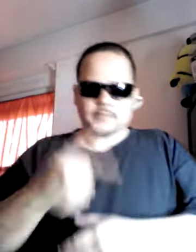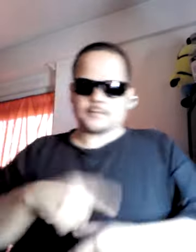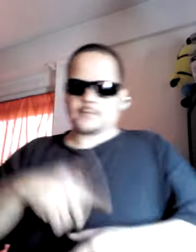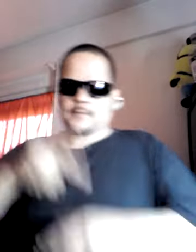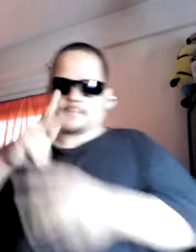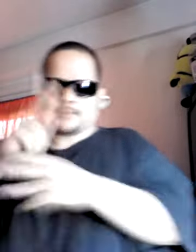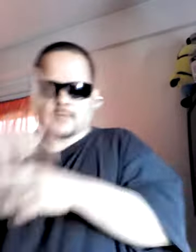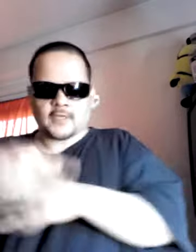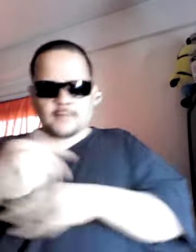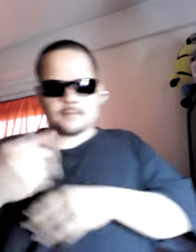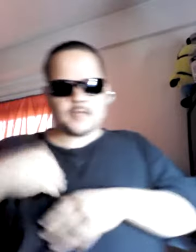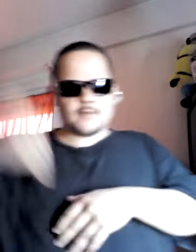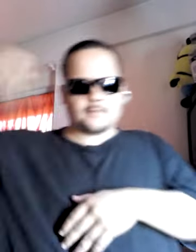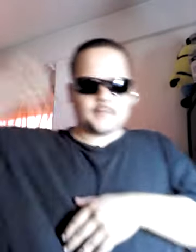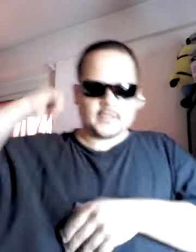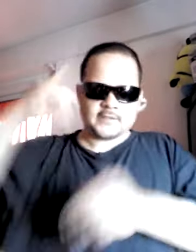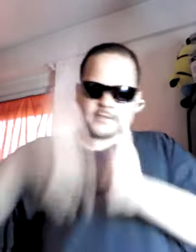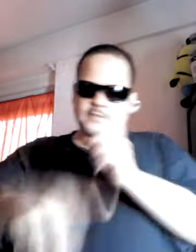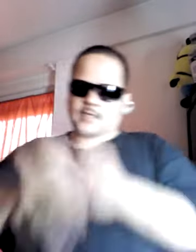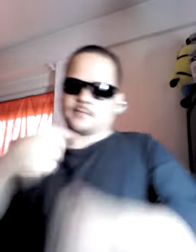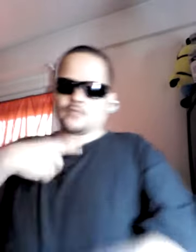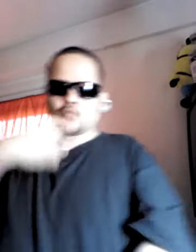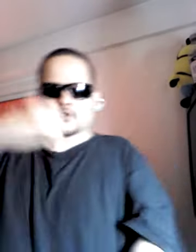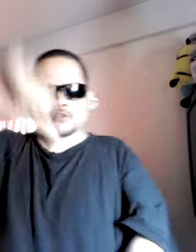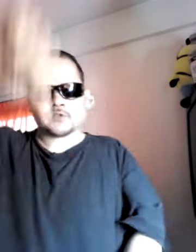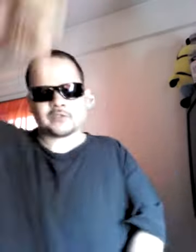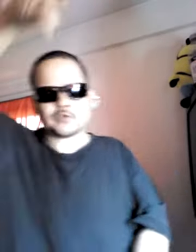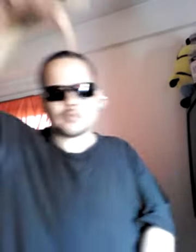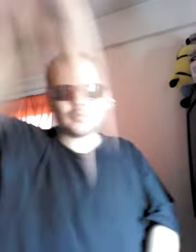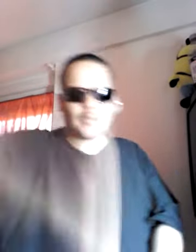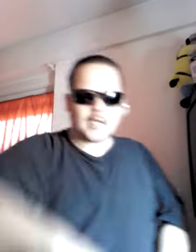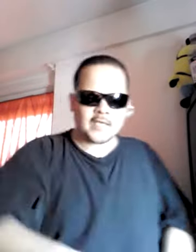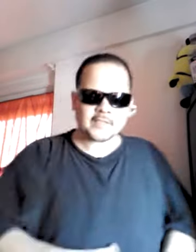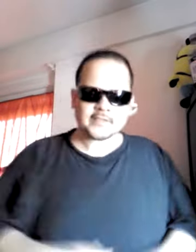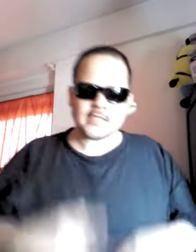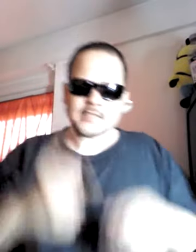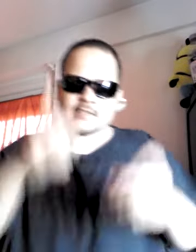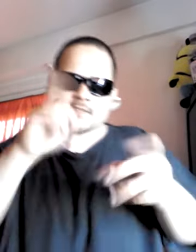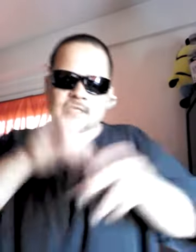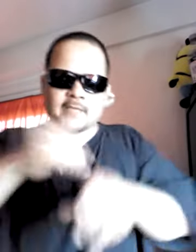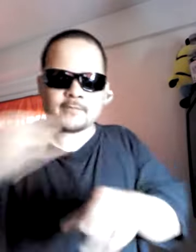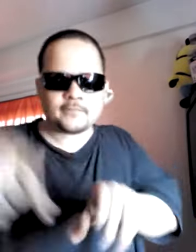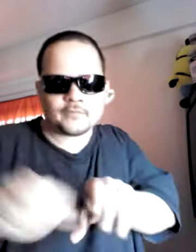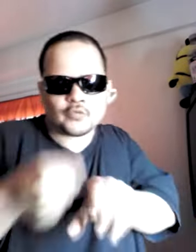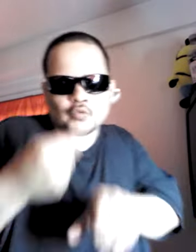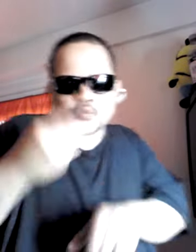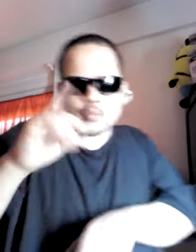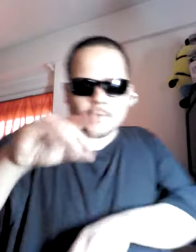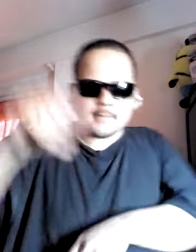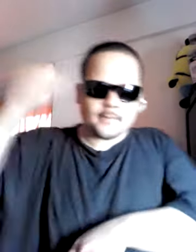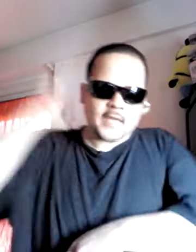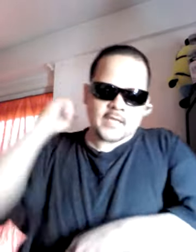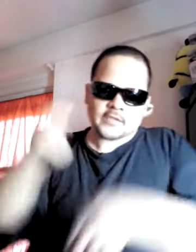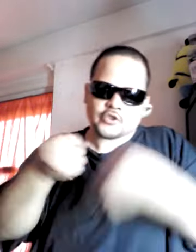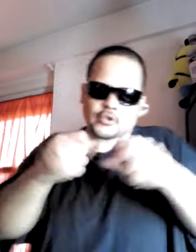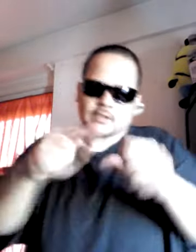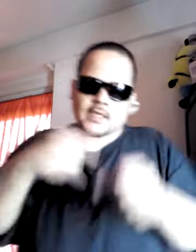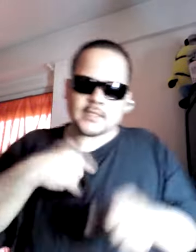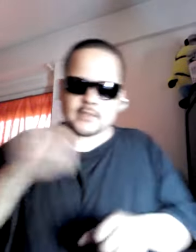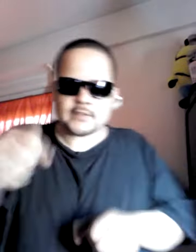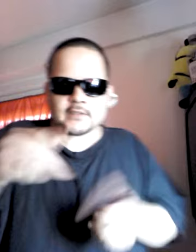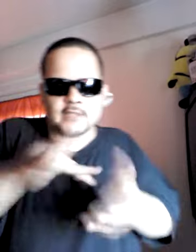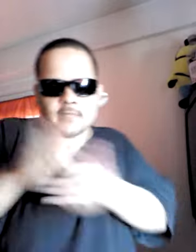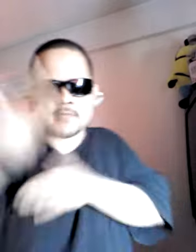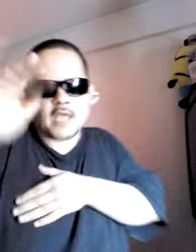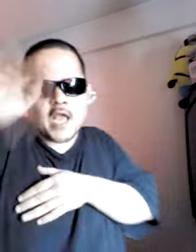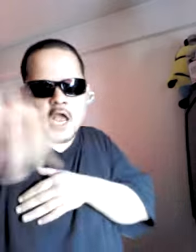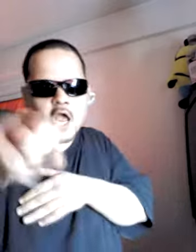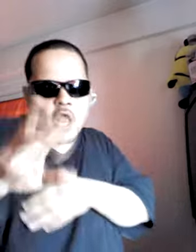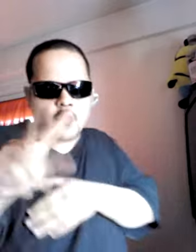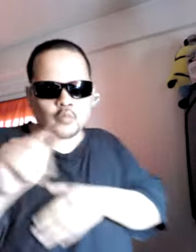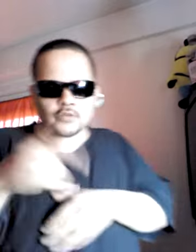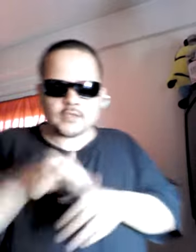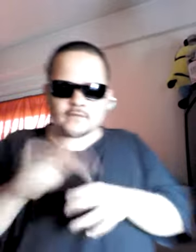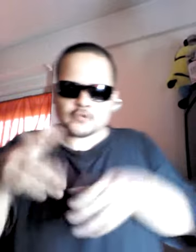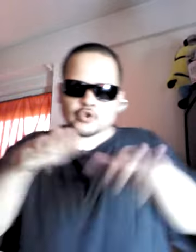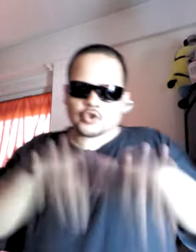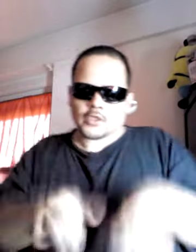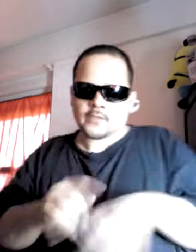Damn, that was whack Dipped through the backstreak so I could slide out The G-Rod to my homie chills to hide